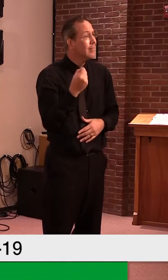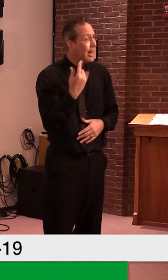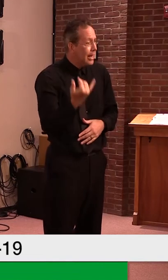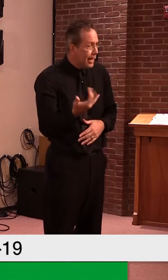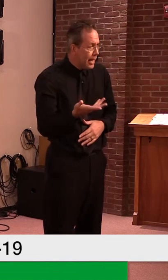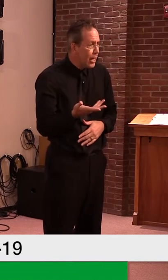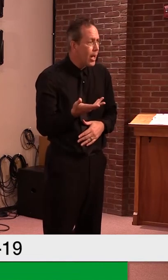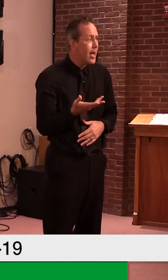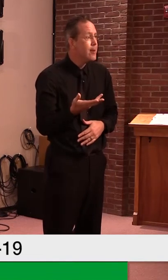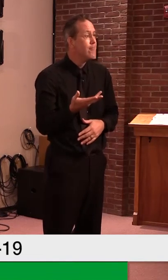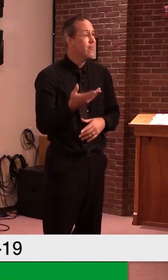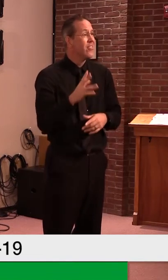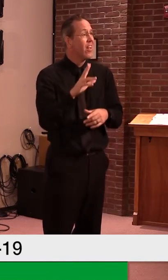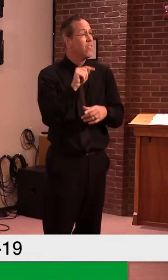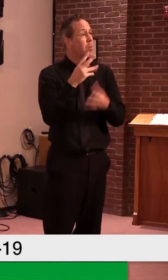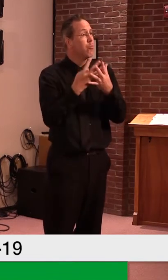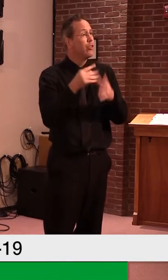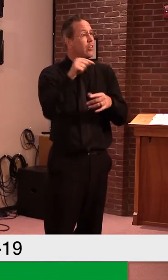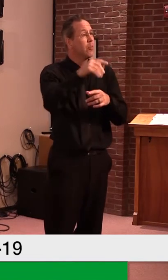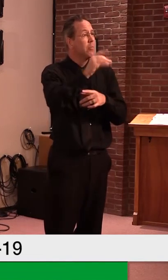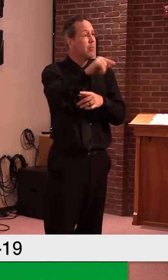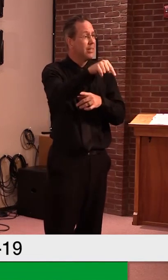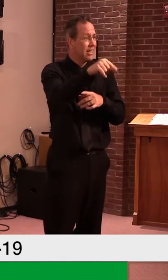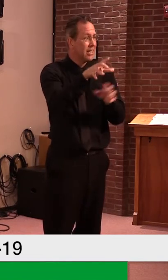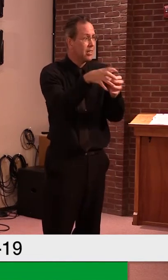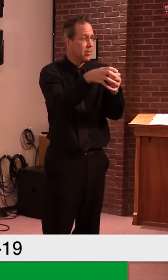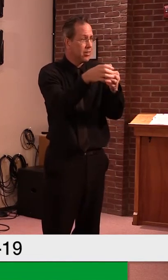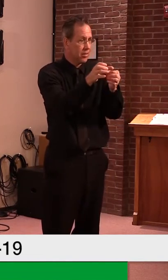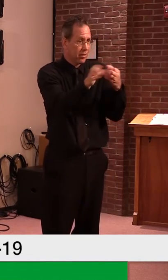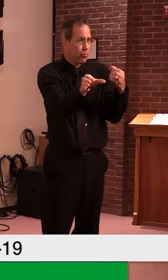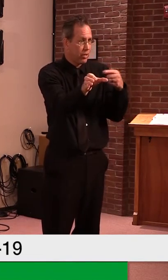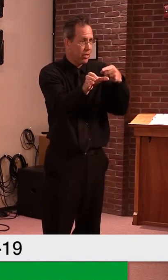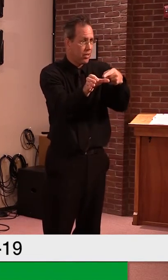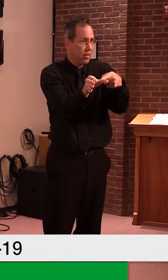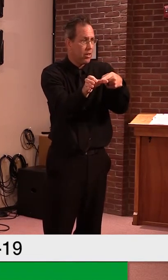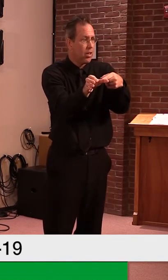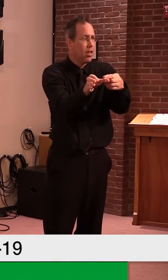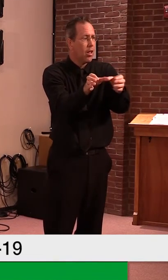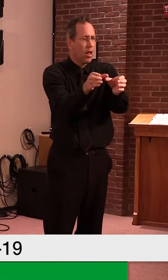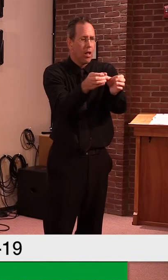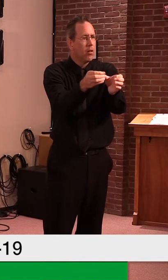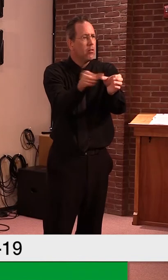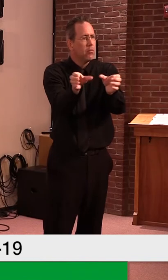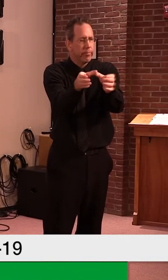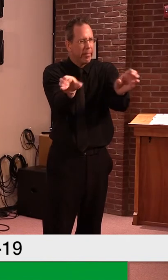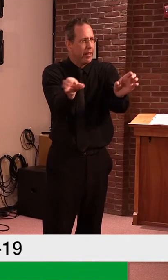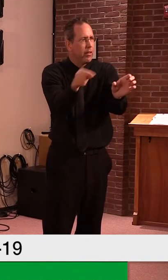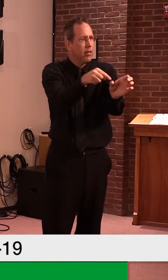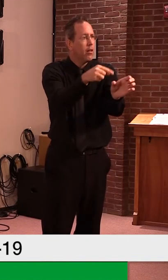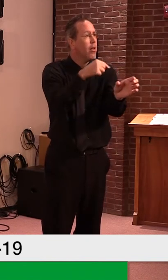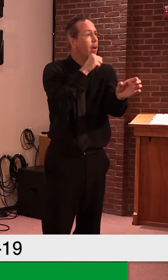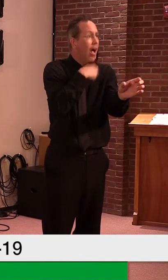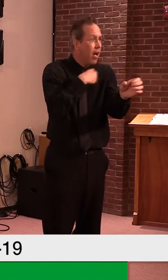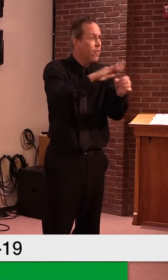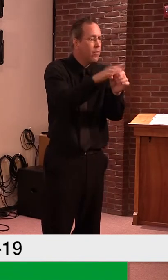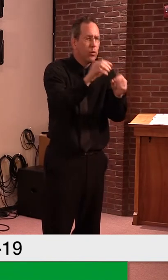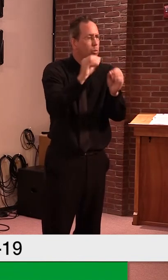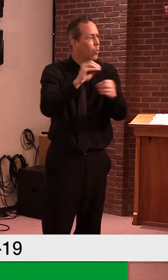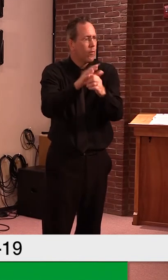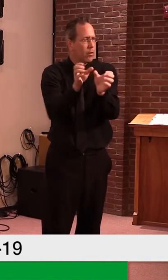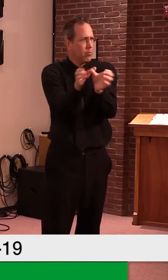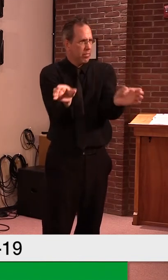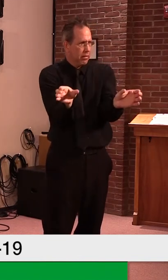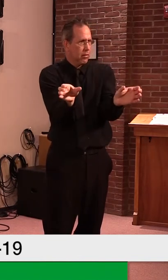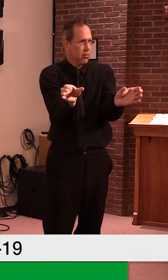within the pop, Vermont population from positive and negatives. So that is, uh, ongoing right now. Got it.